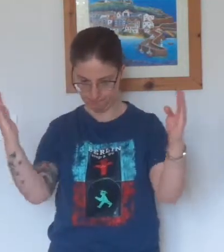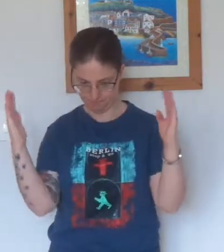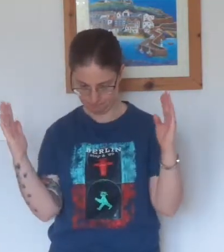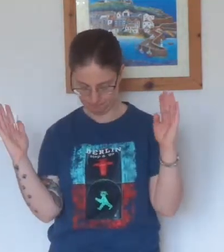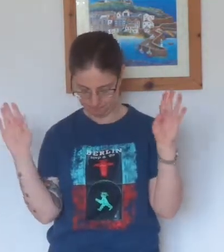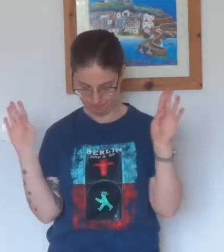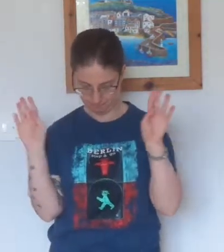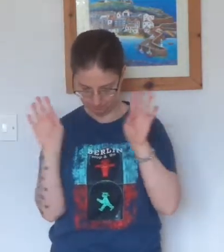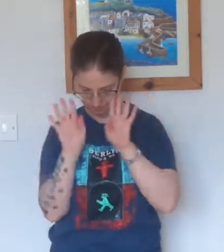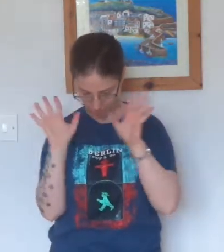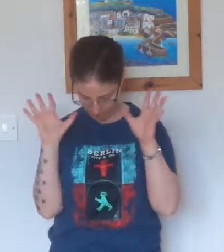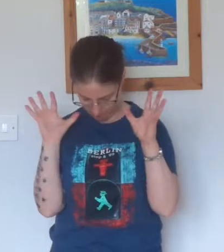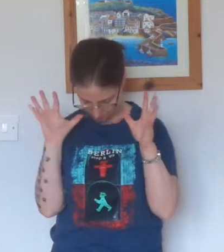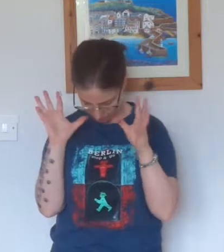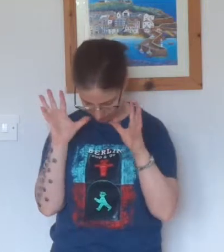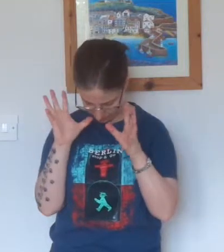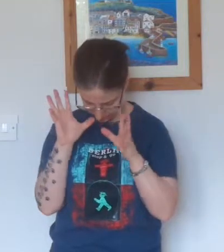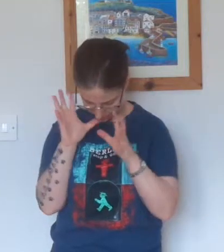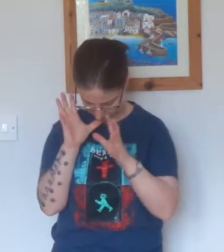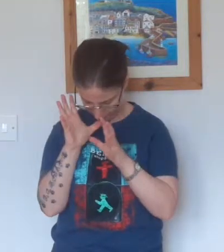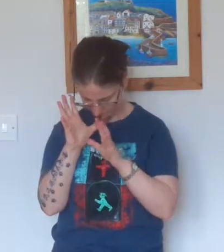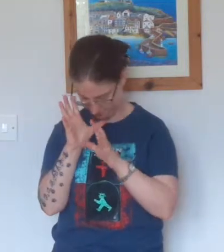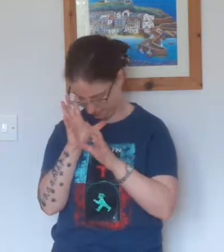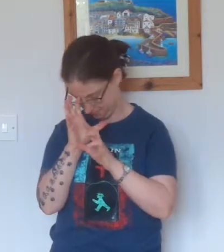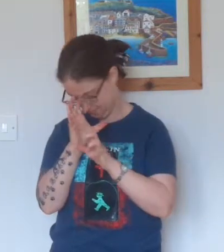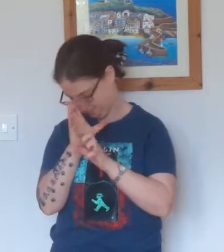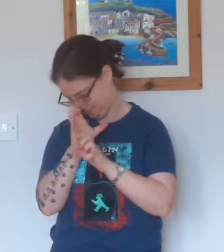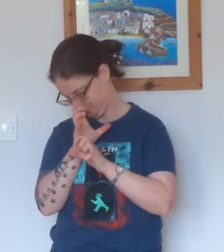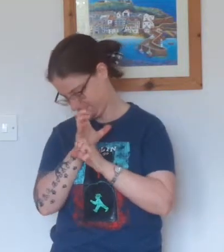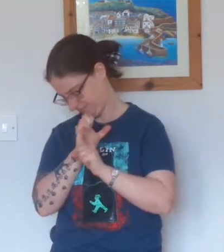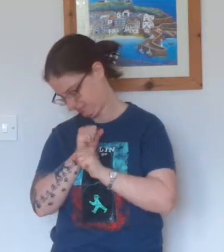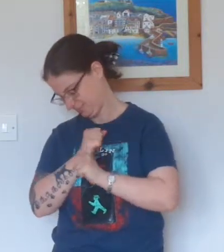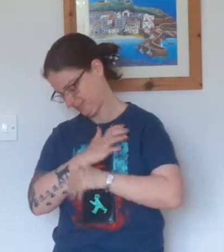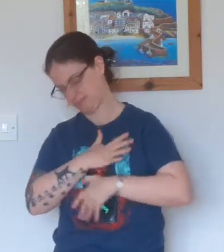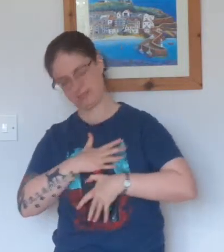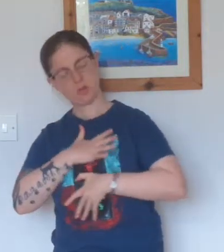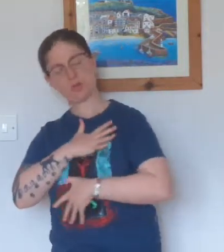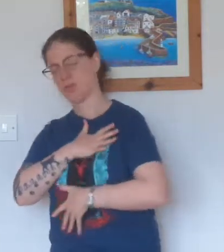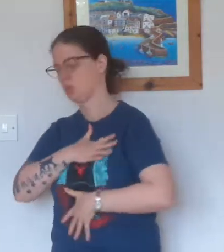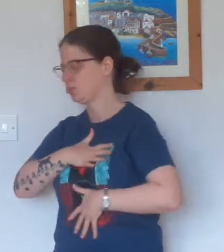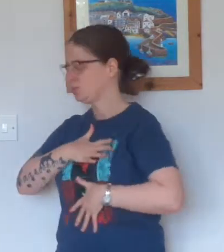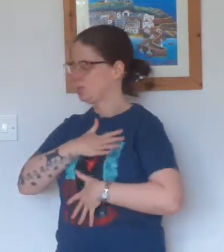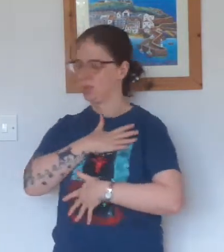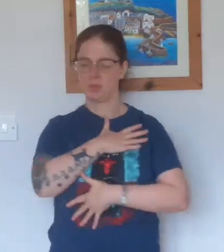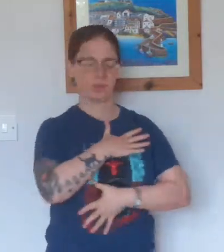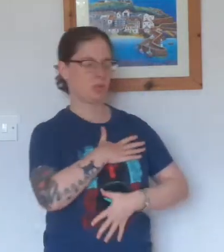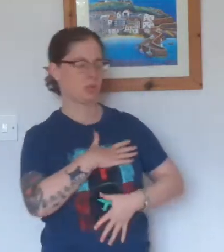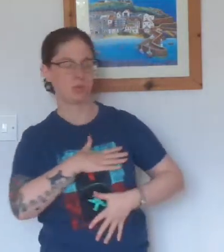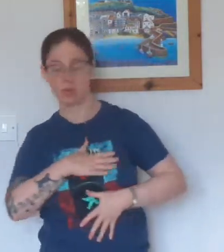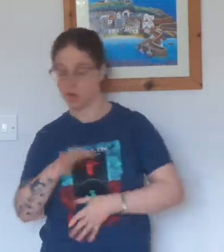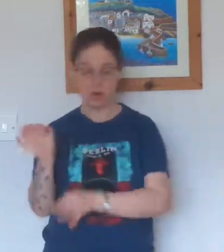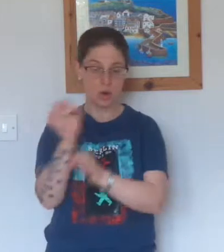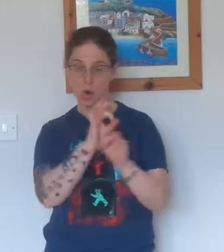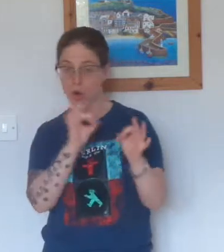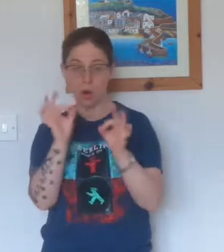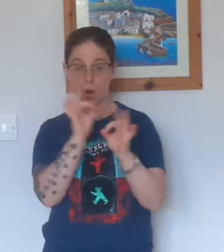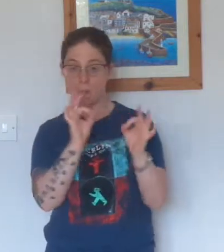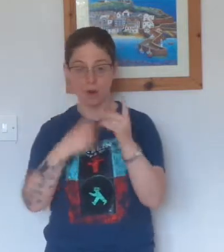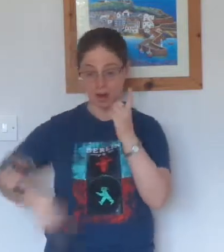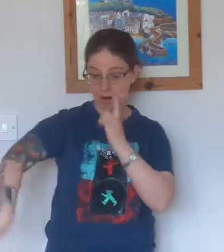more every day, and I'm dying inside, and nobody knows it but